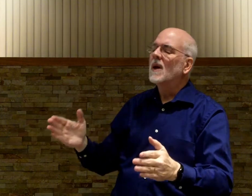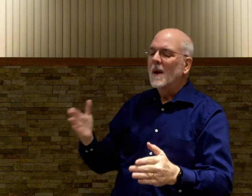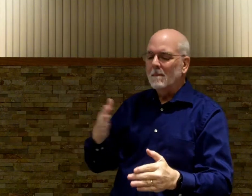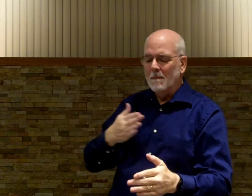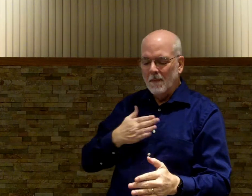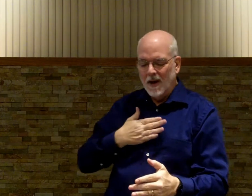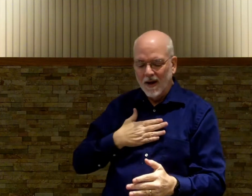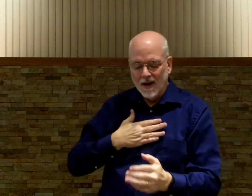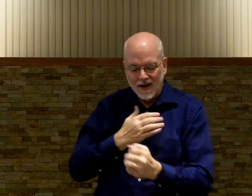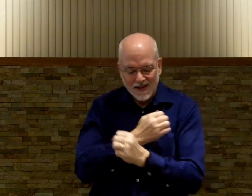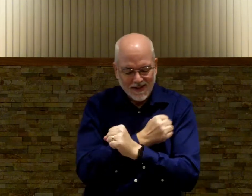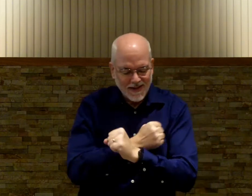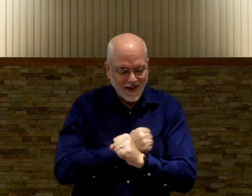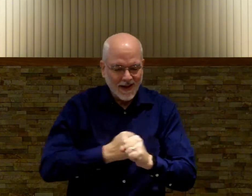my Savior,